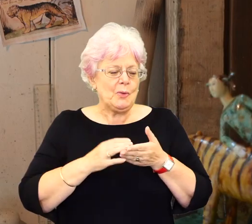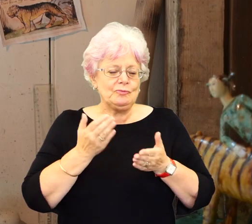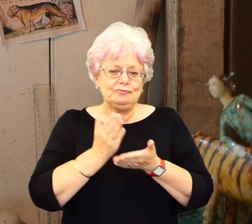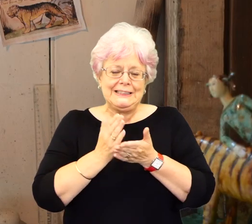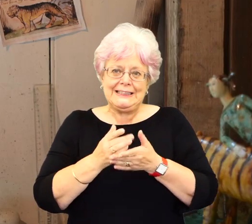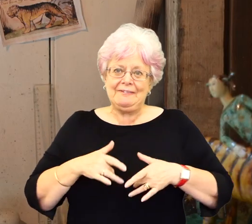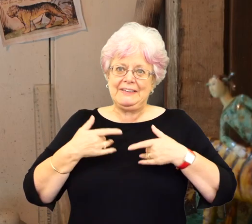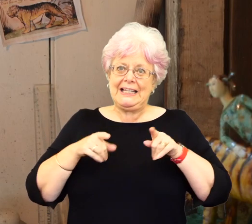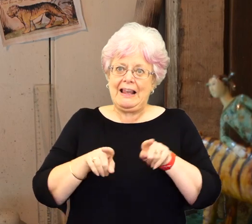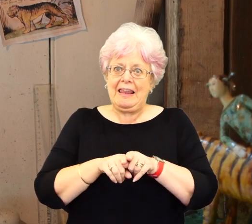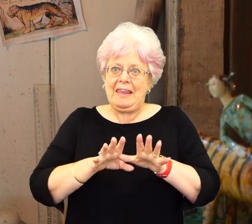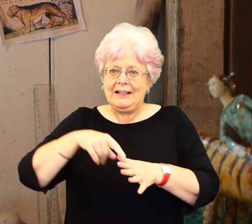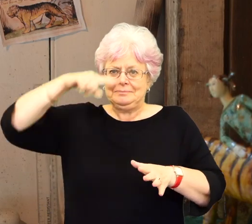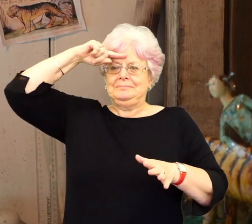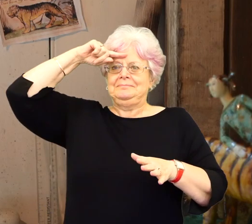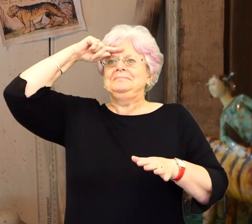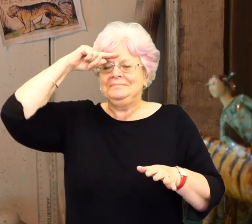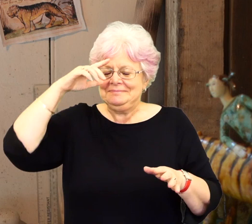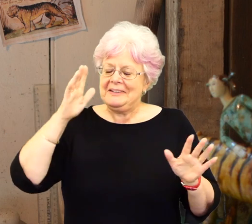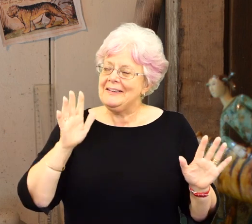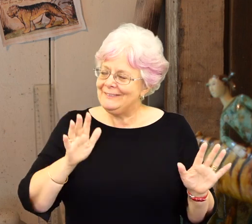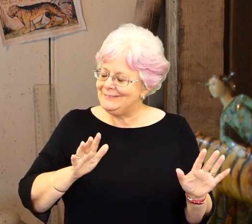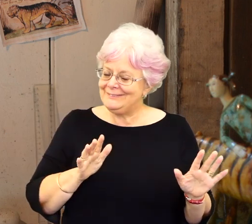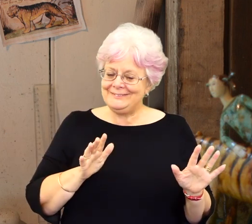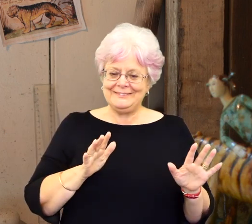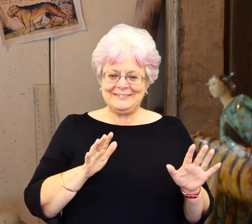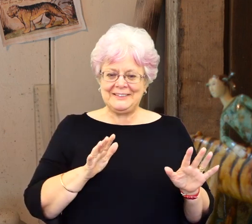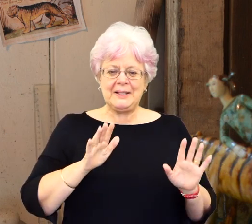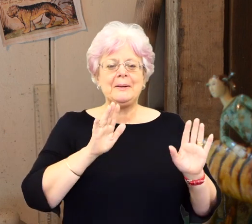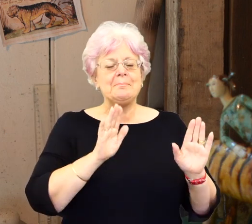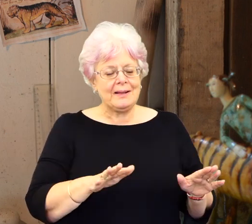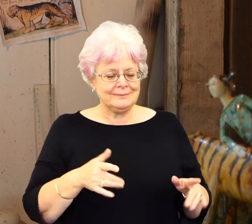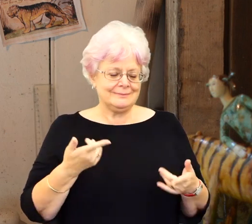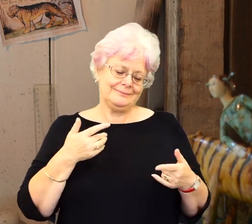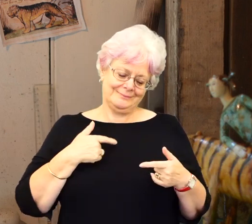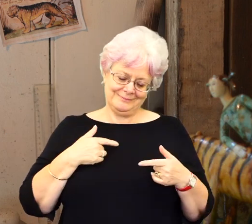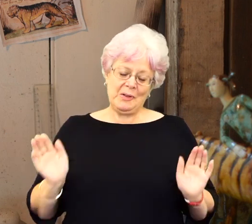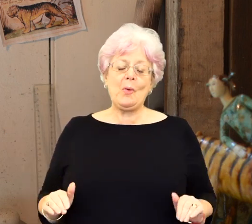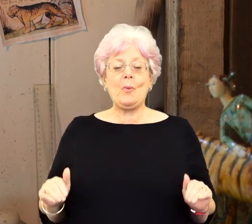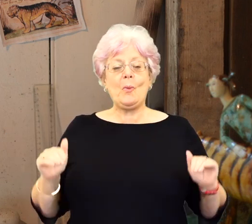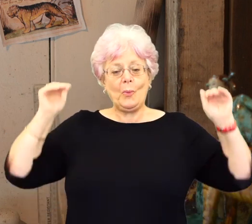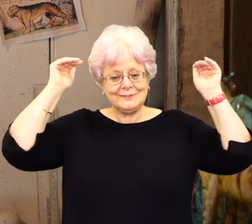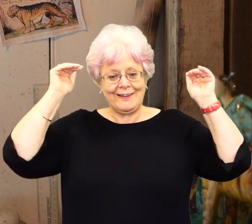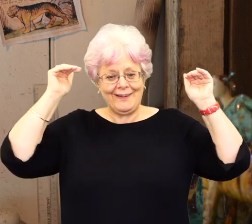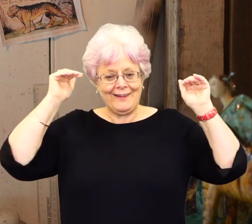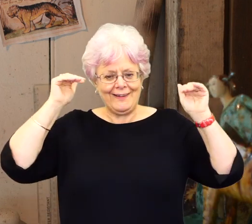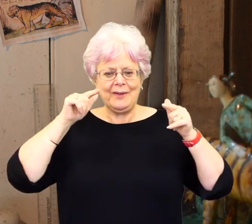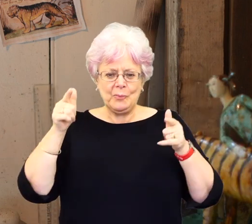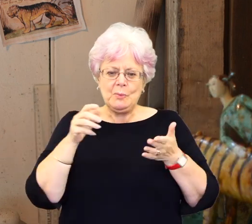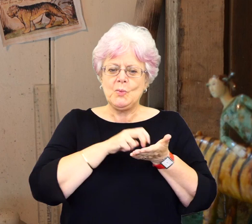It's quite ingrained. I think I just, I just, something I used to do, I would often, when I was older, when my brother's sister did not leave me anymore for these walks,